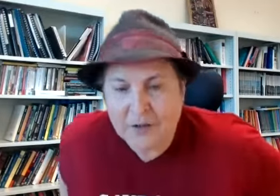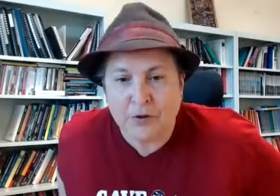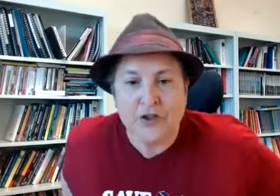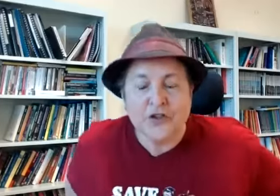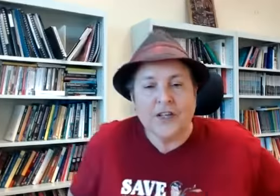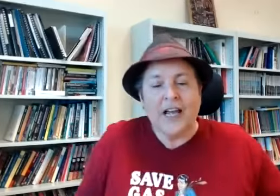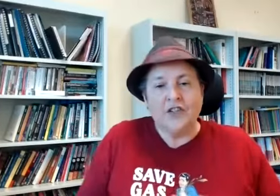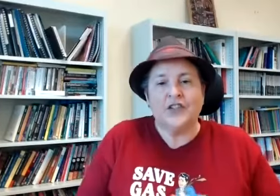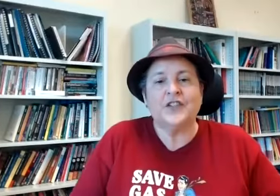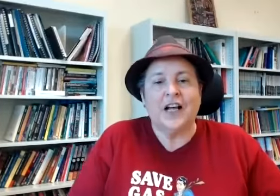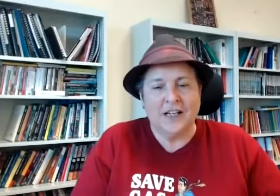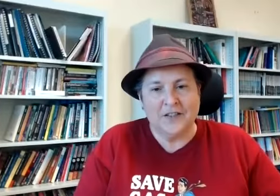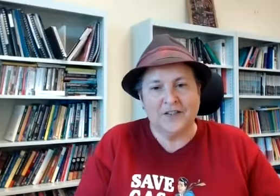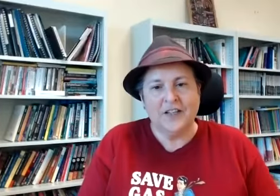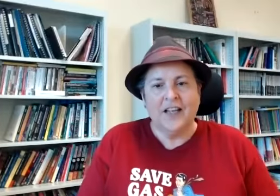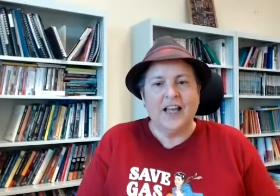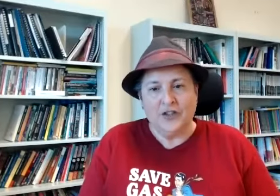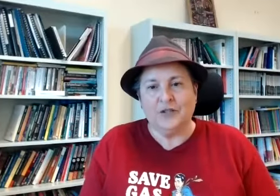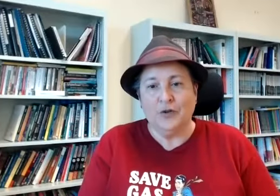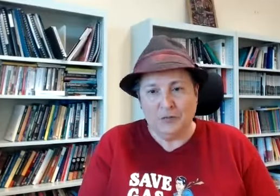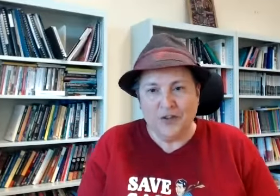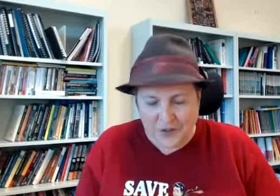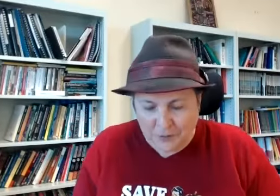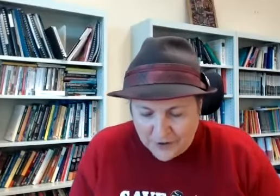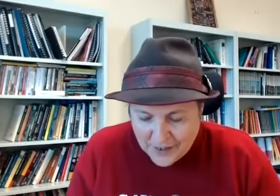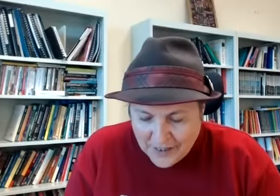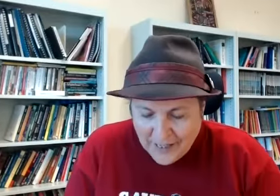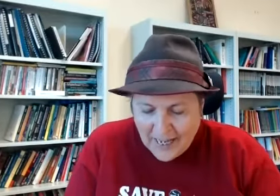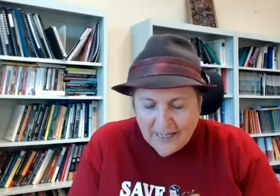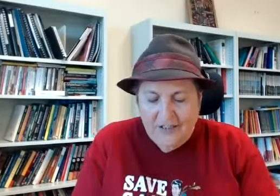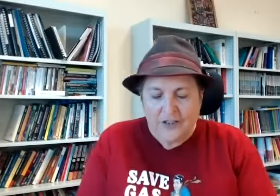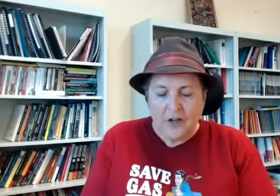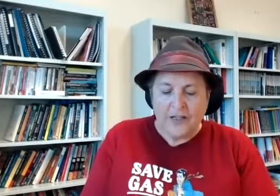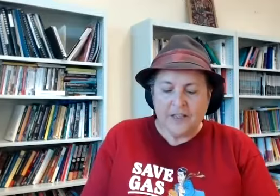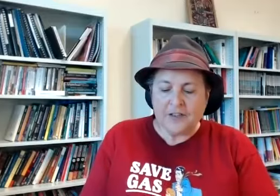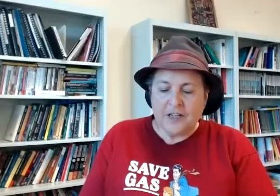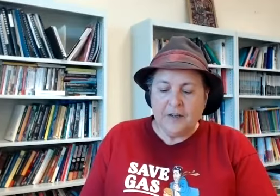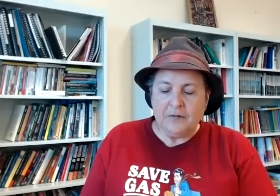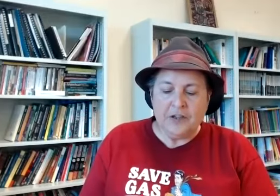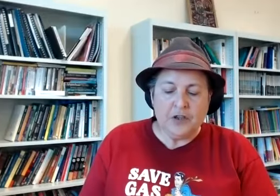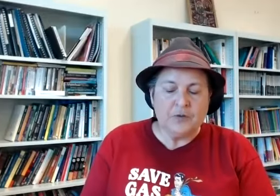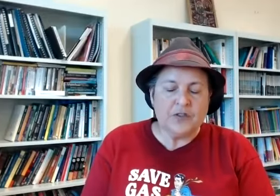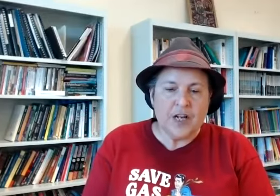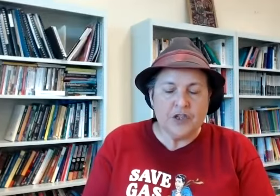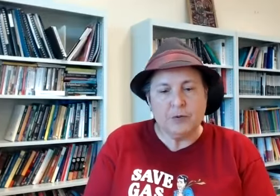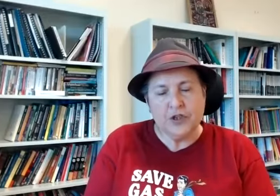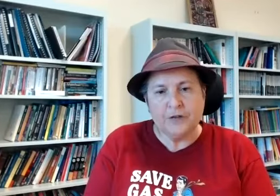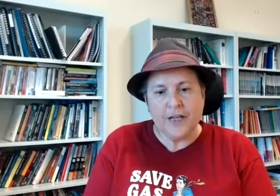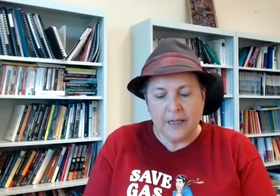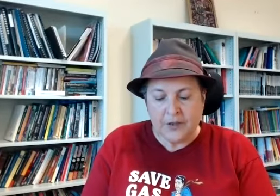producer and she's an artist and she's a person with disability and I guess in terms of today she's produced for the ABC